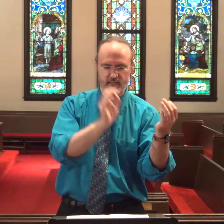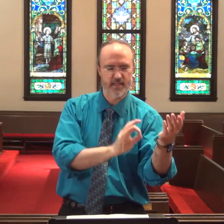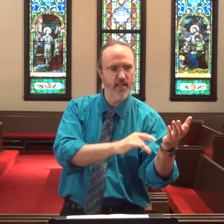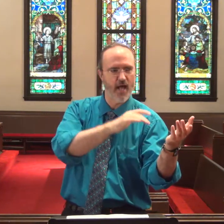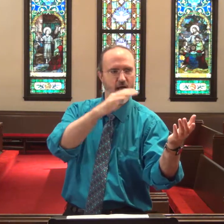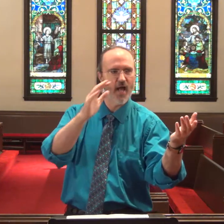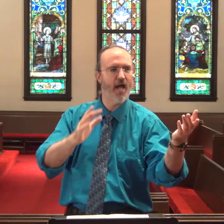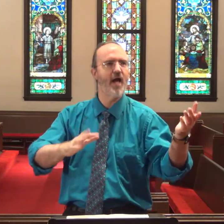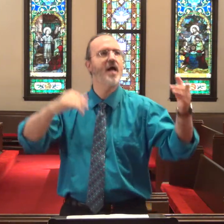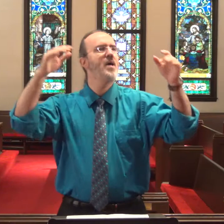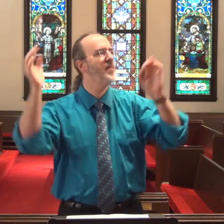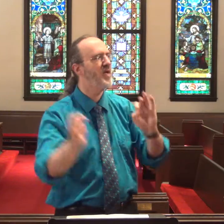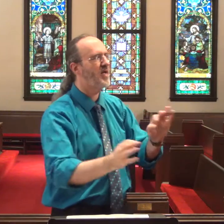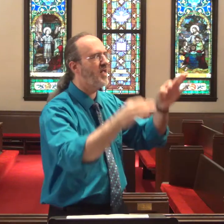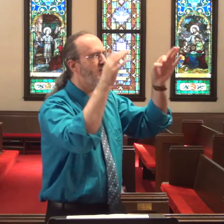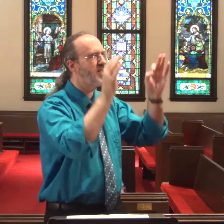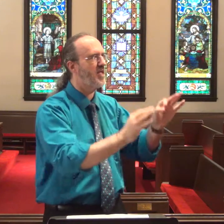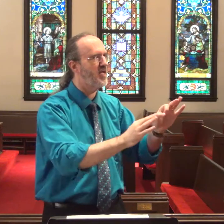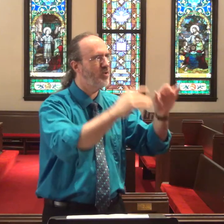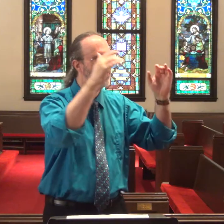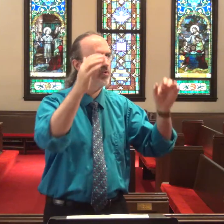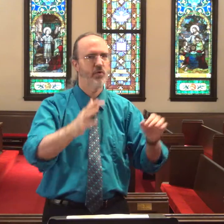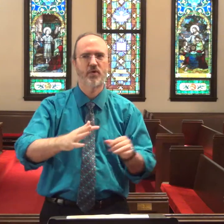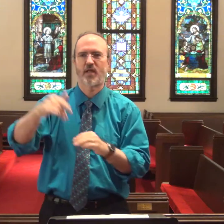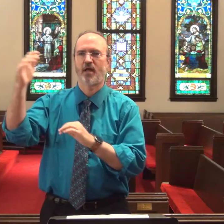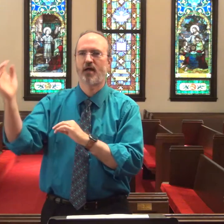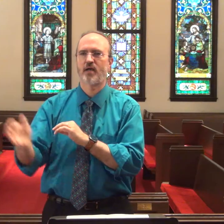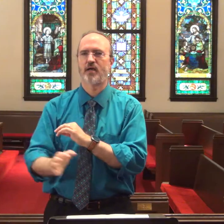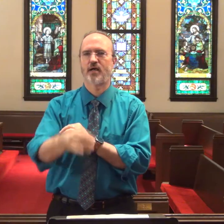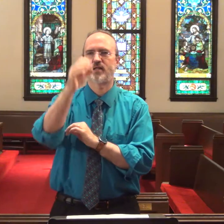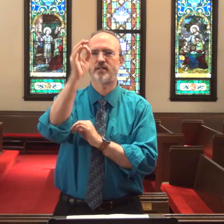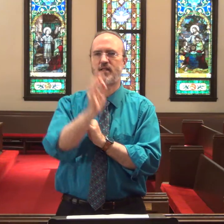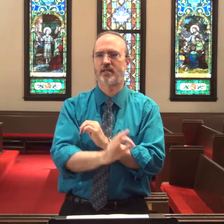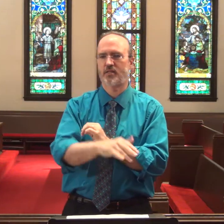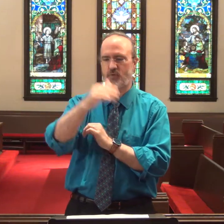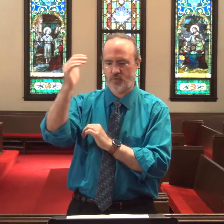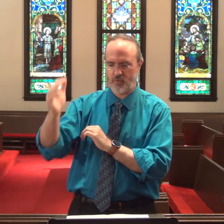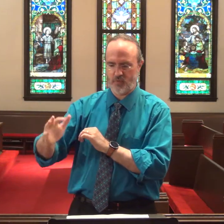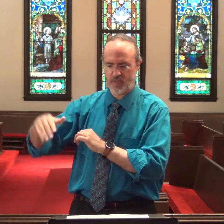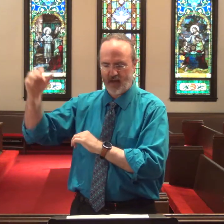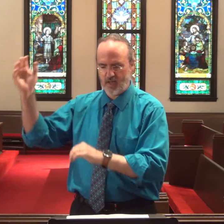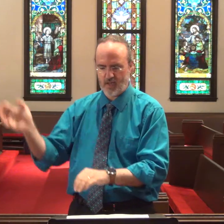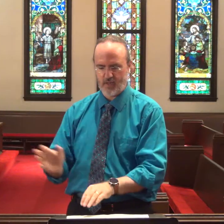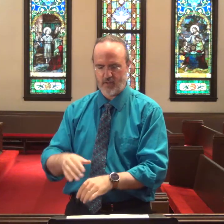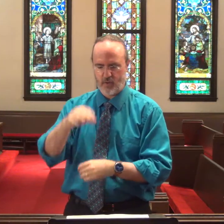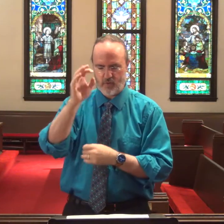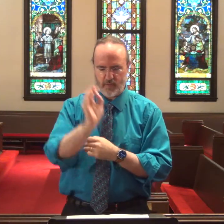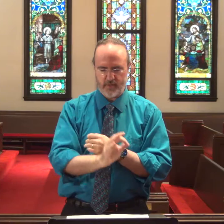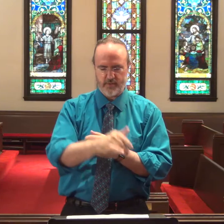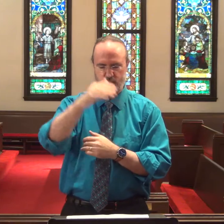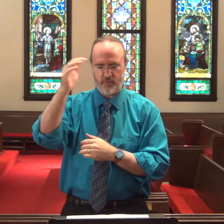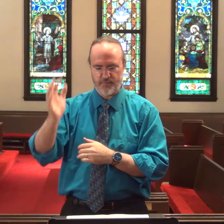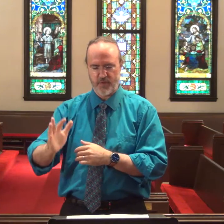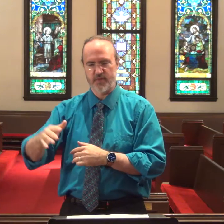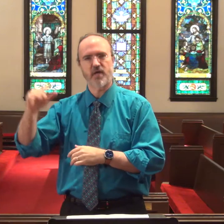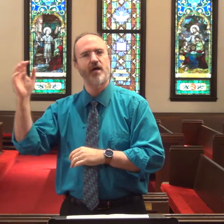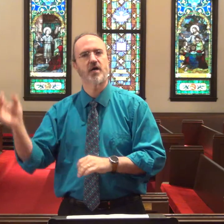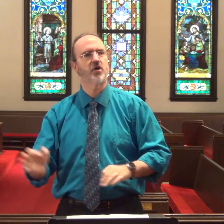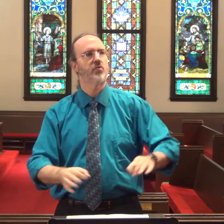the Lord! Oh, alleluia! Alleluia! Alleluia!